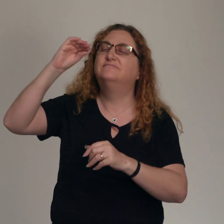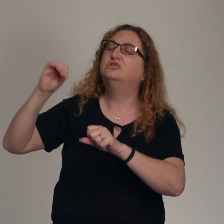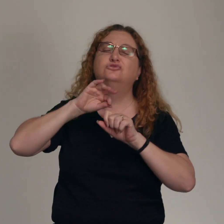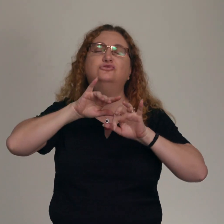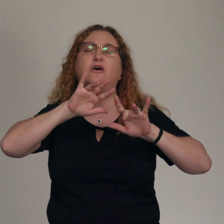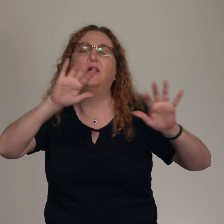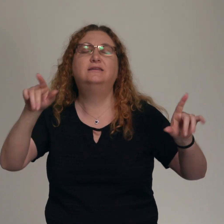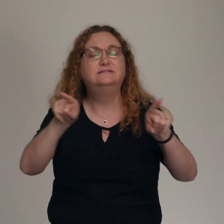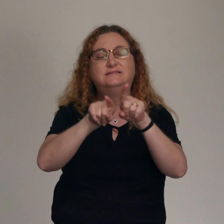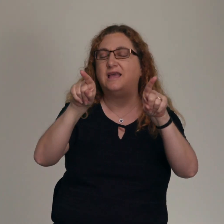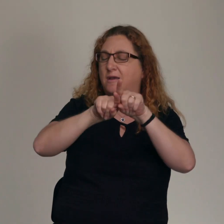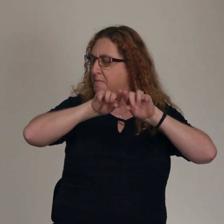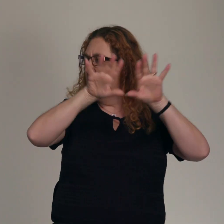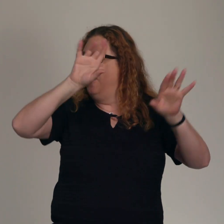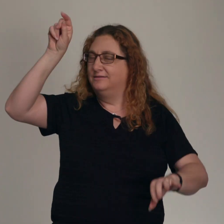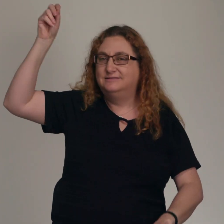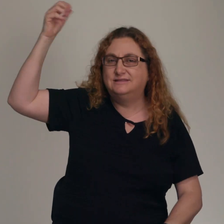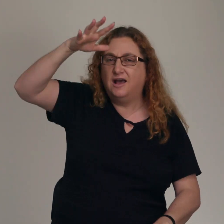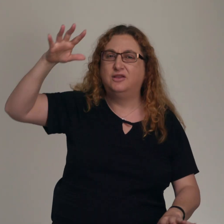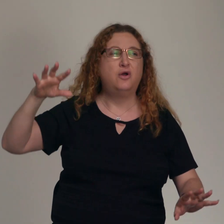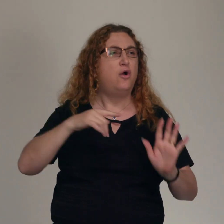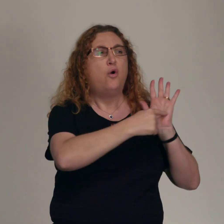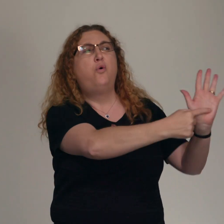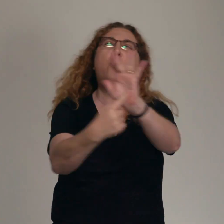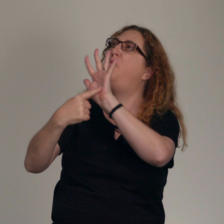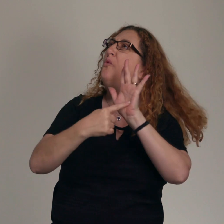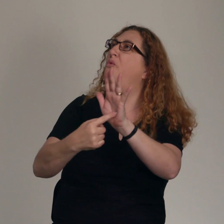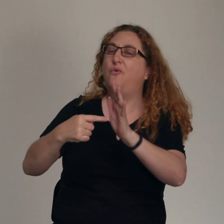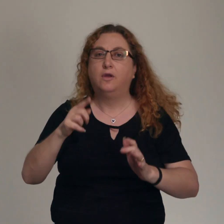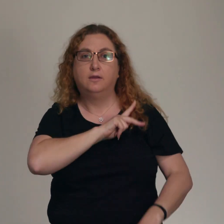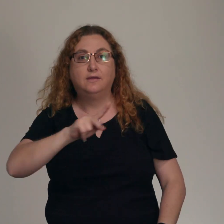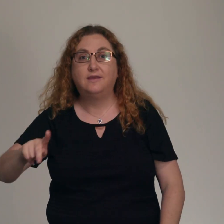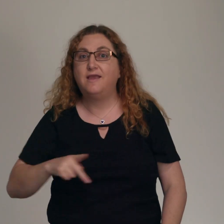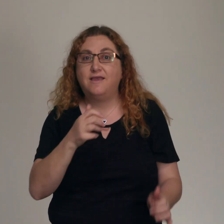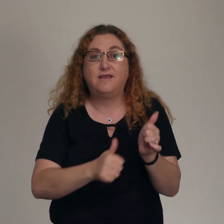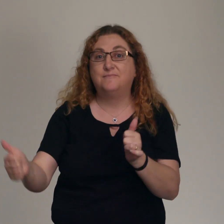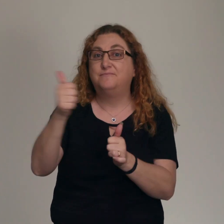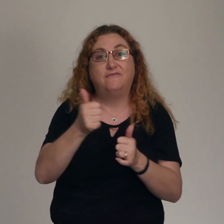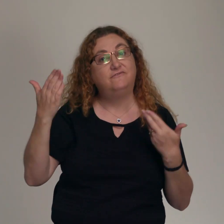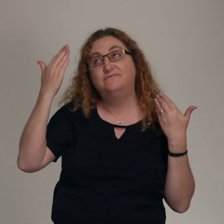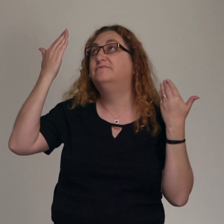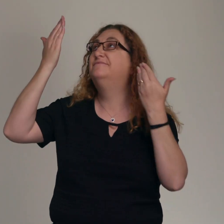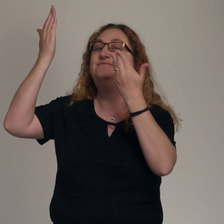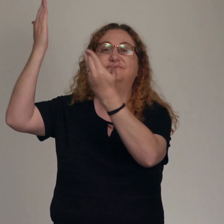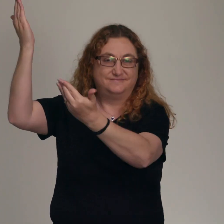all of its brilliance The King of glory The King of glory The all kings